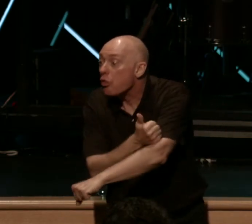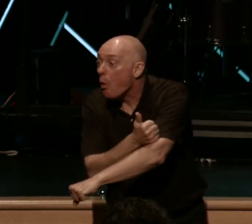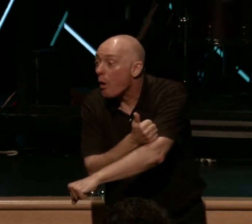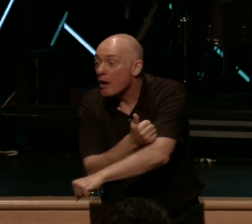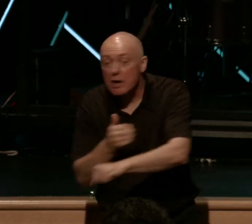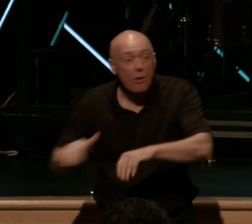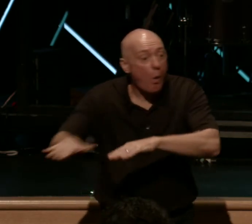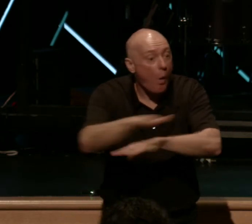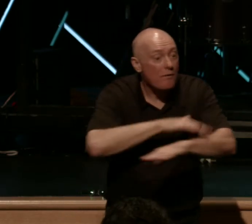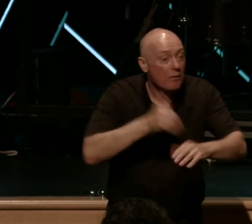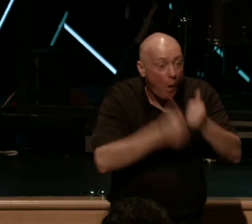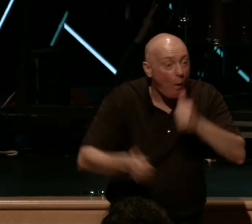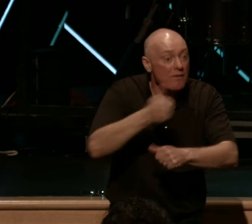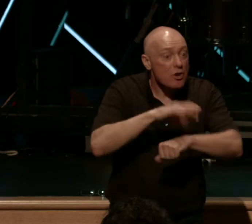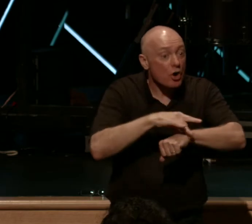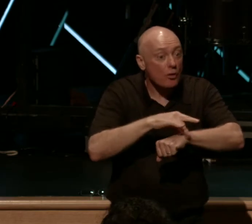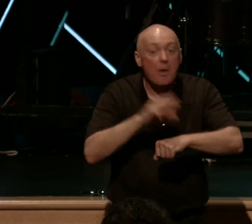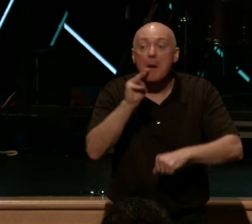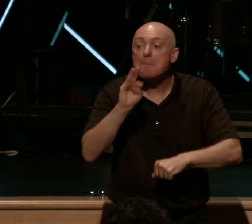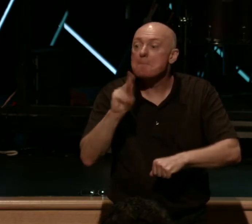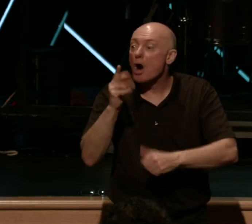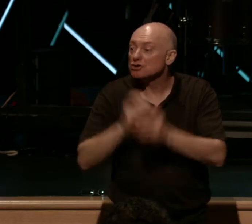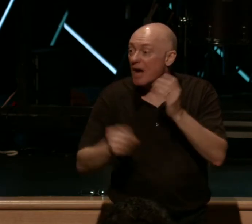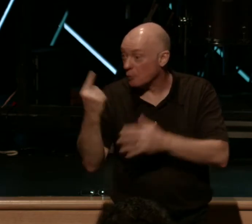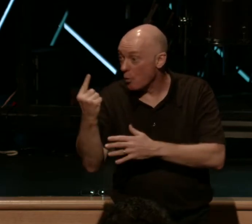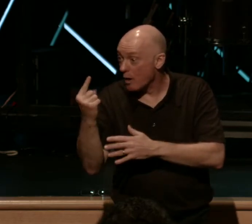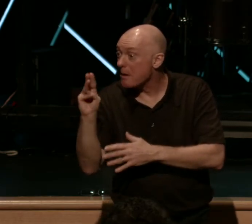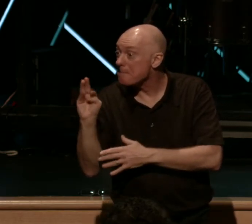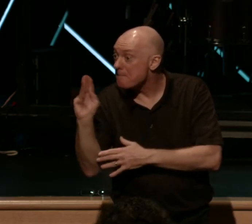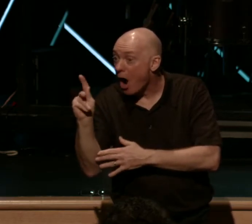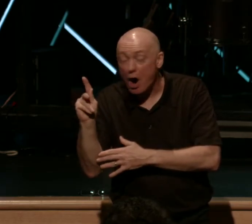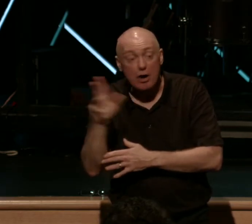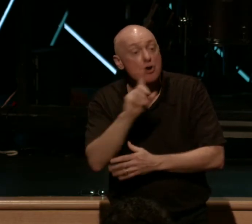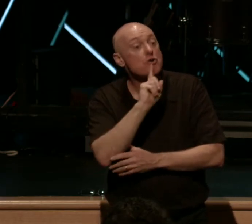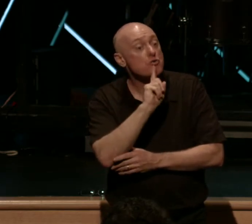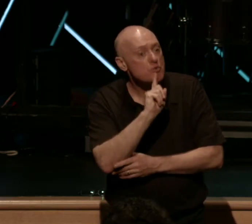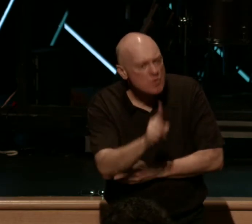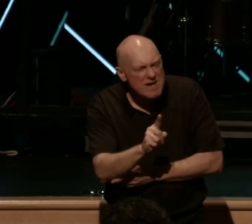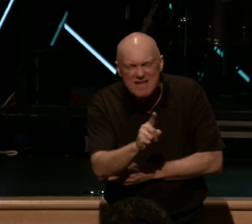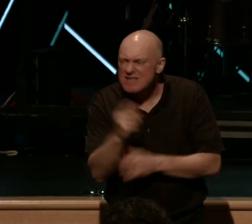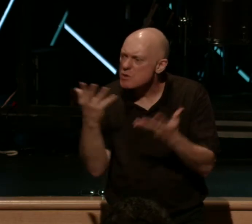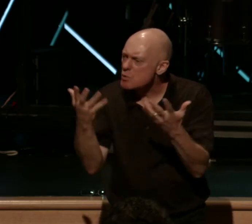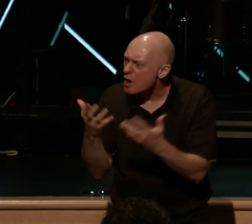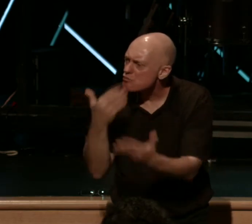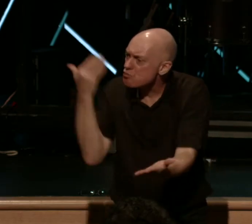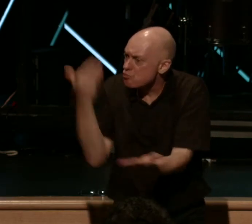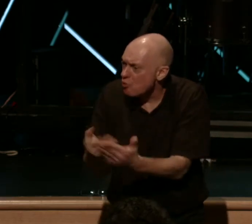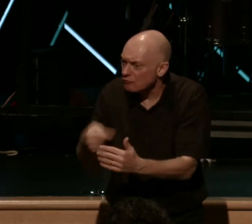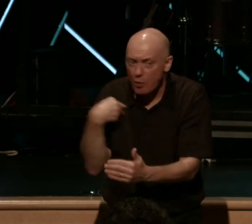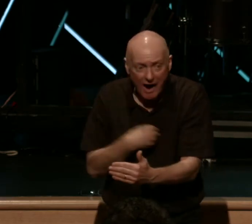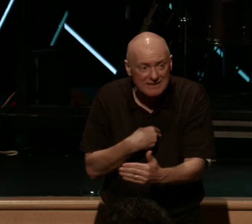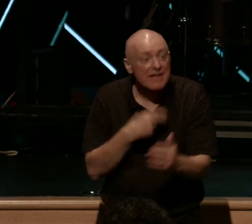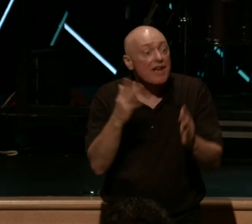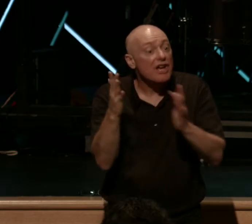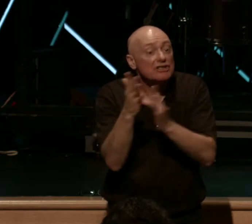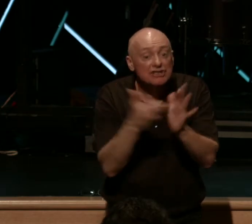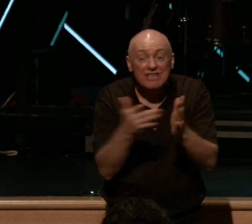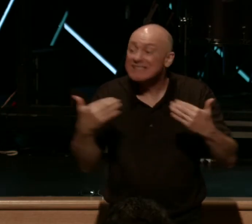Mark 1. The gospel writer Mark was really bent on trying to prove to us that Jesus had authority